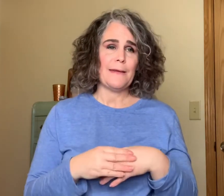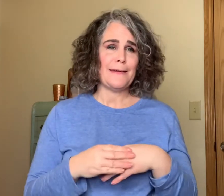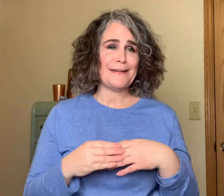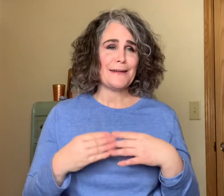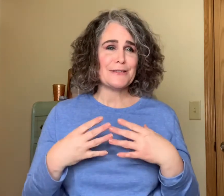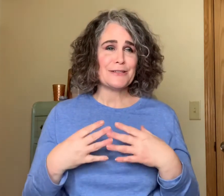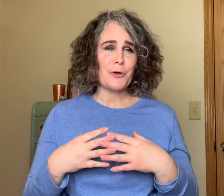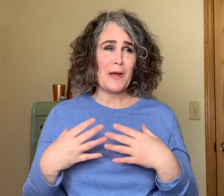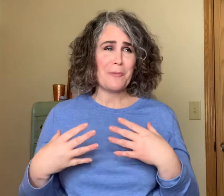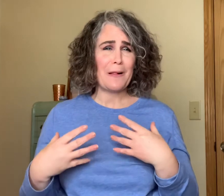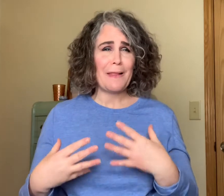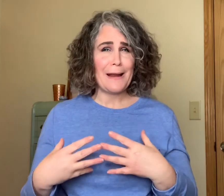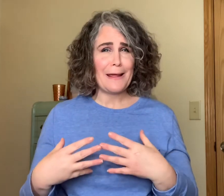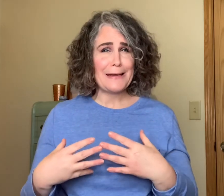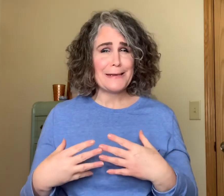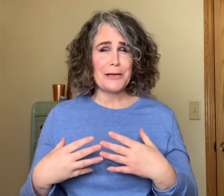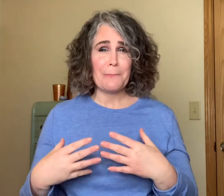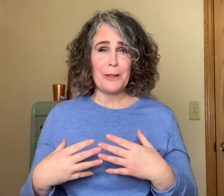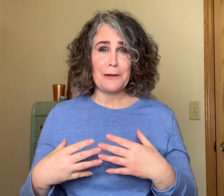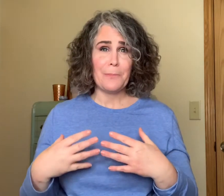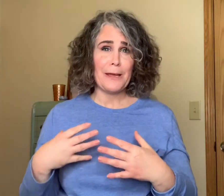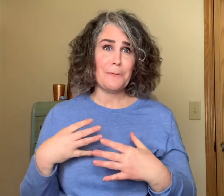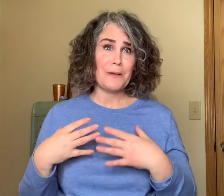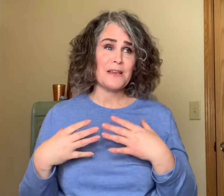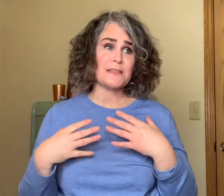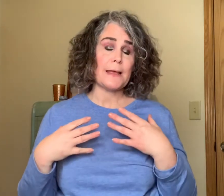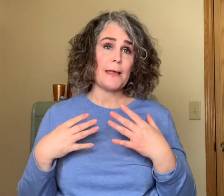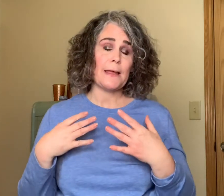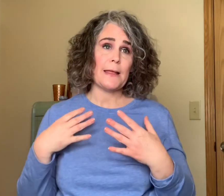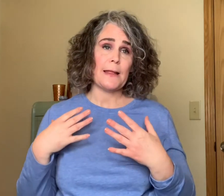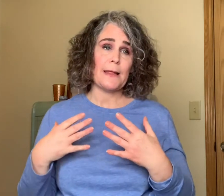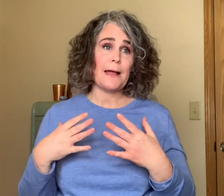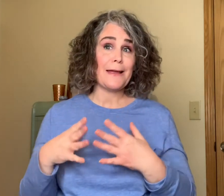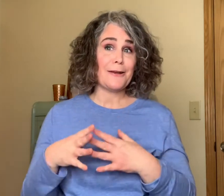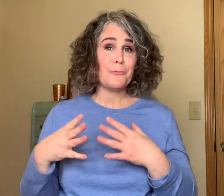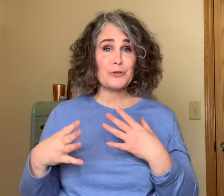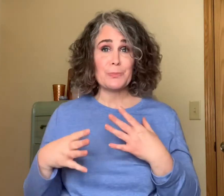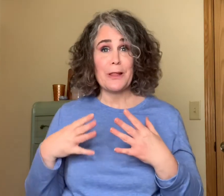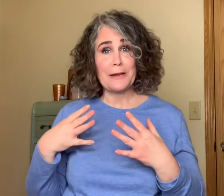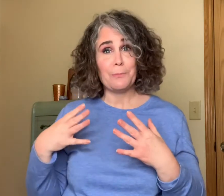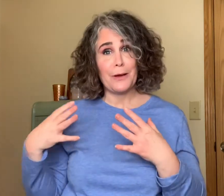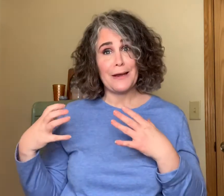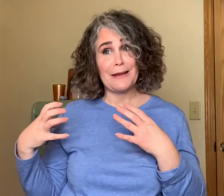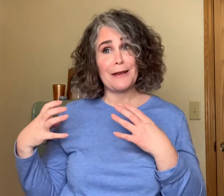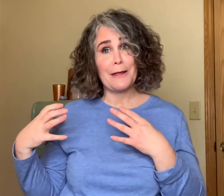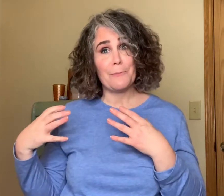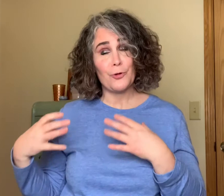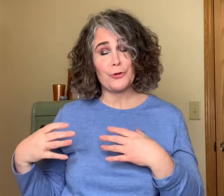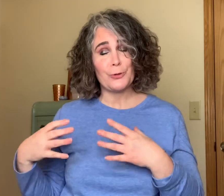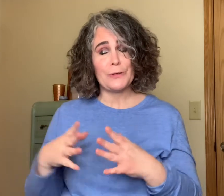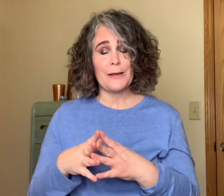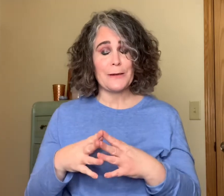so I'm glad I did not blind buy it because I had almost blind bought it multiple times